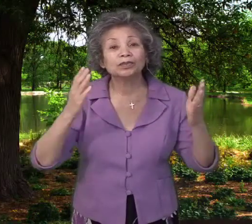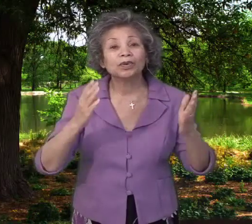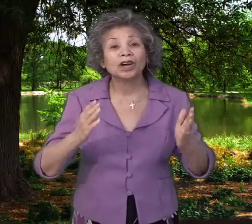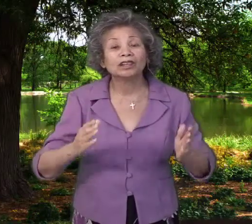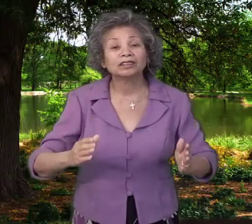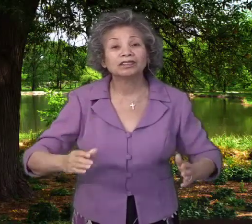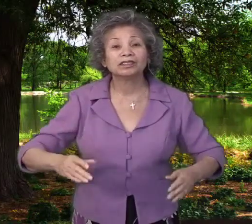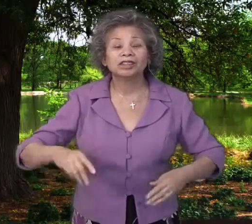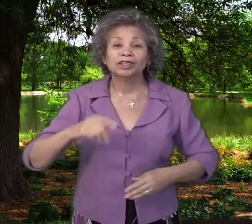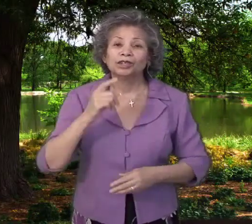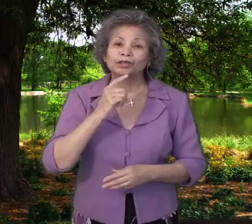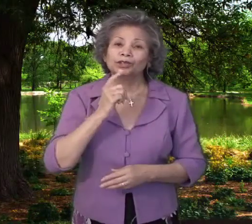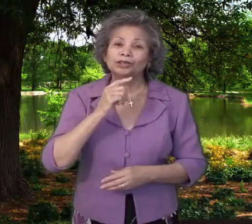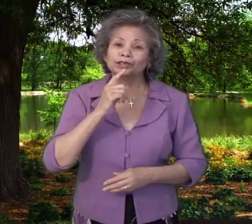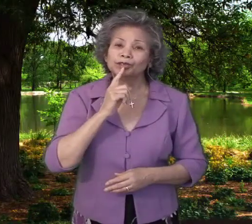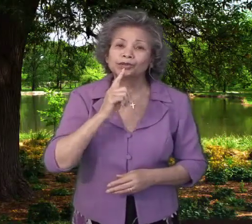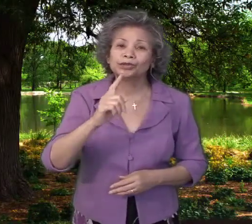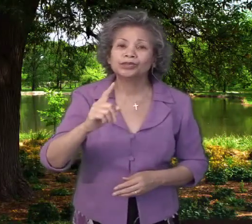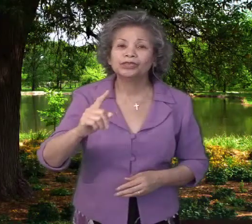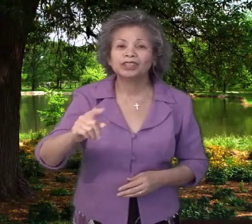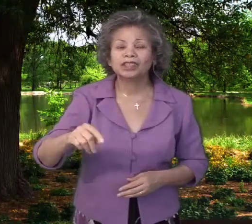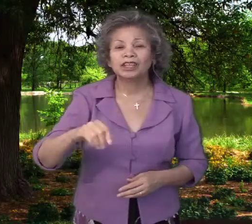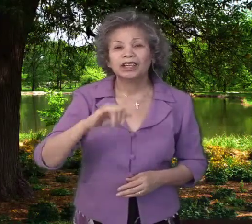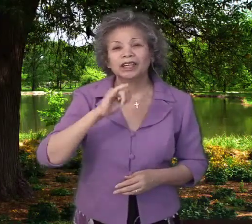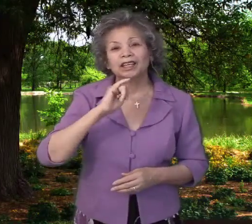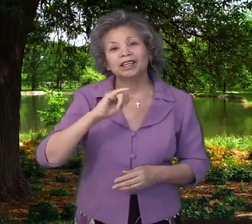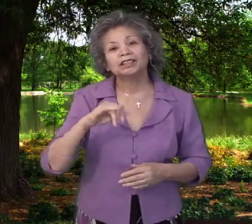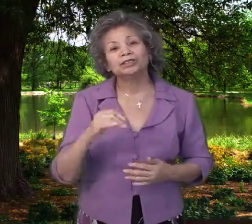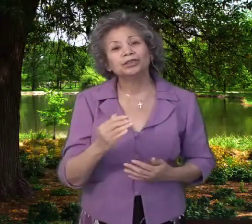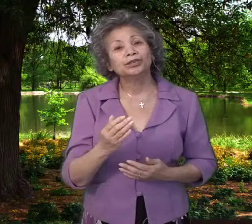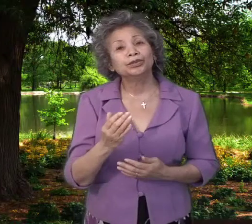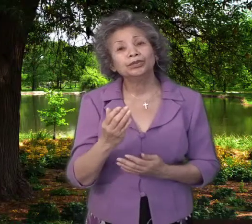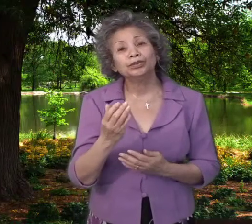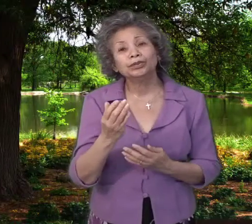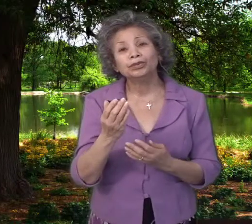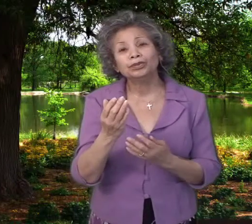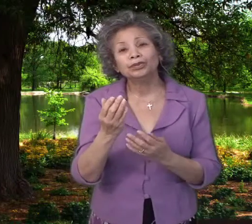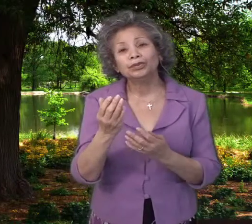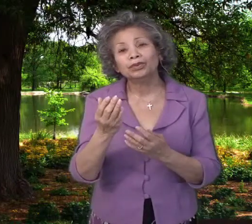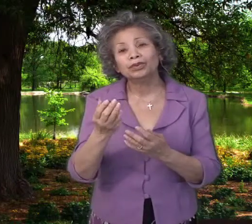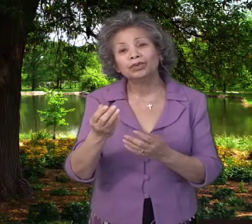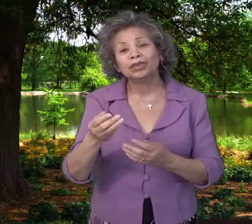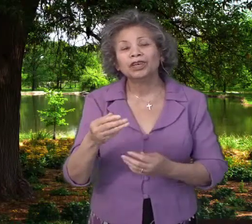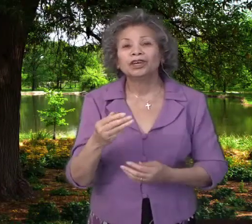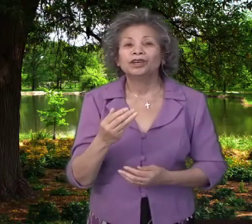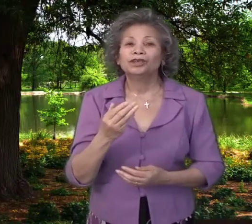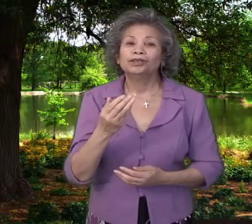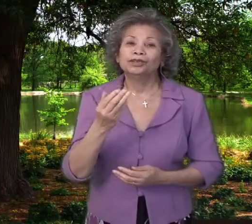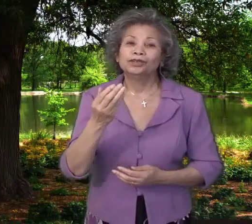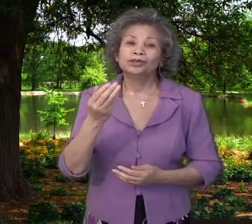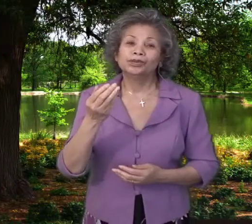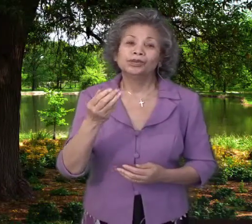one whose truth is you. You, you,